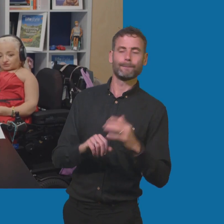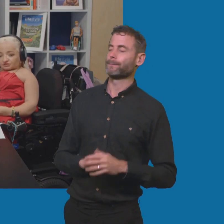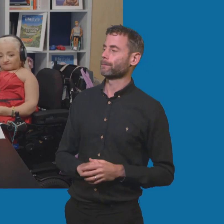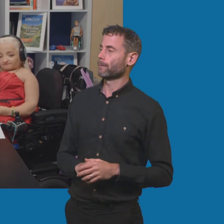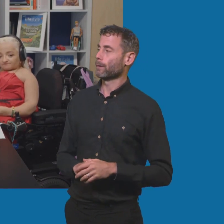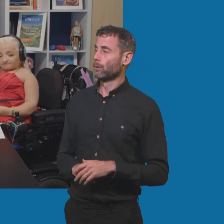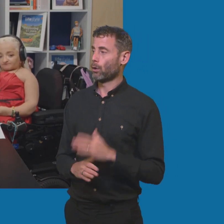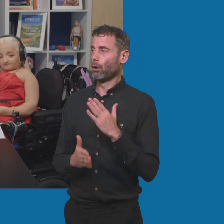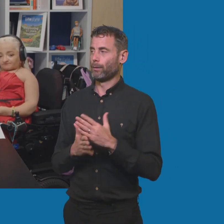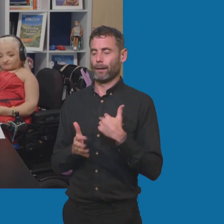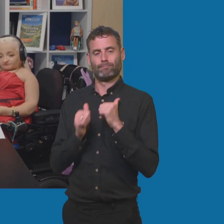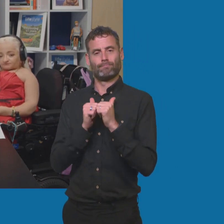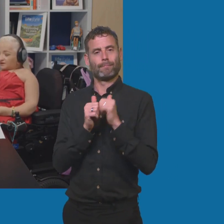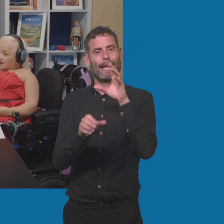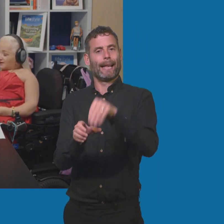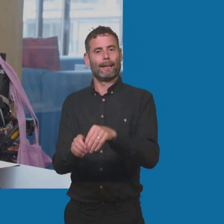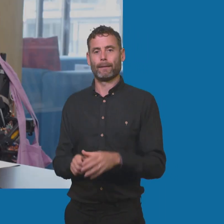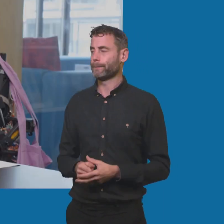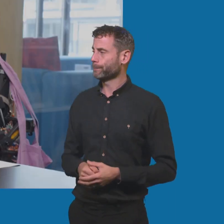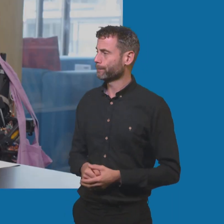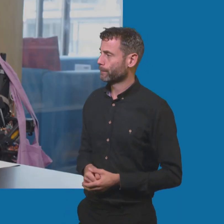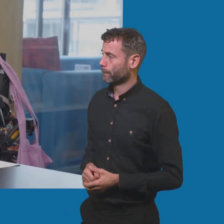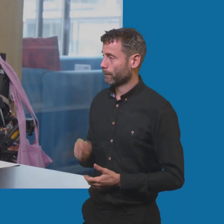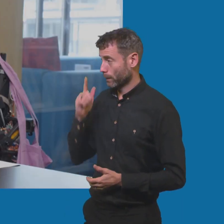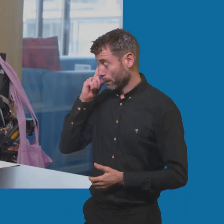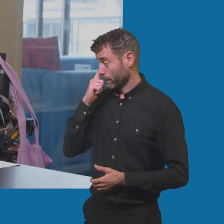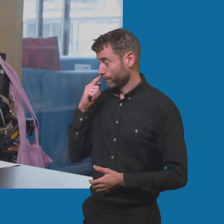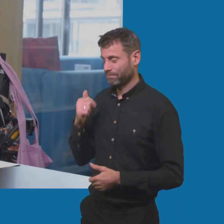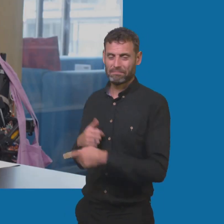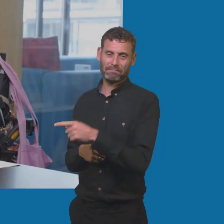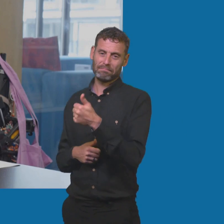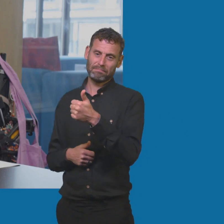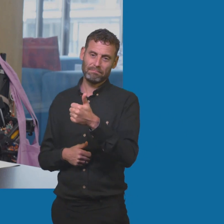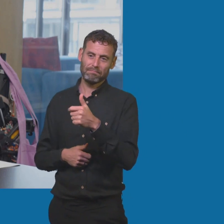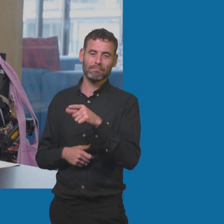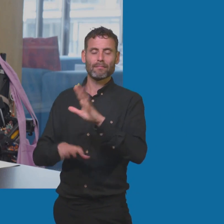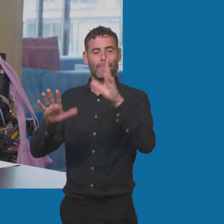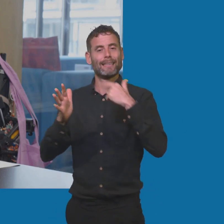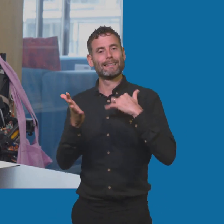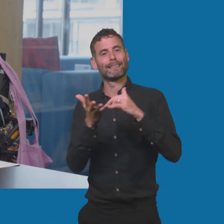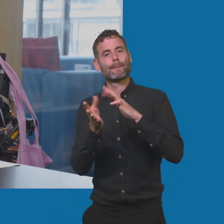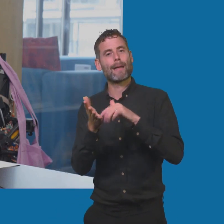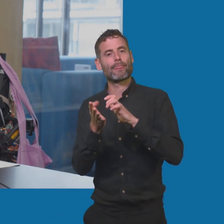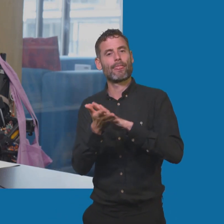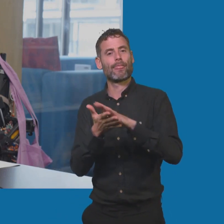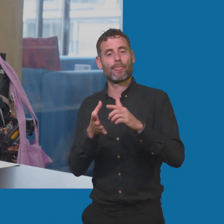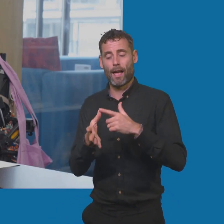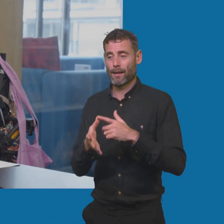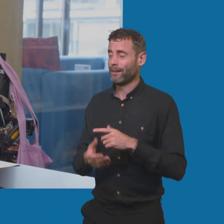for it, actually. I love that because I have spoken. Hi, it's Samantha, by the way. Sam. Hiya, baby.